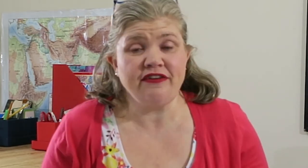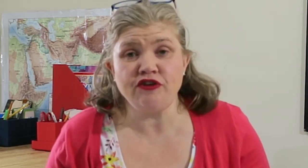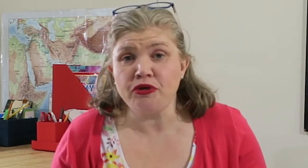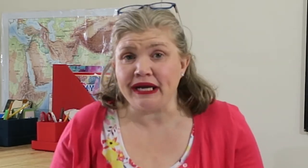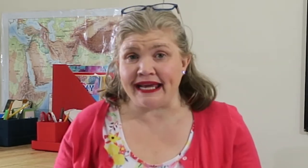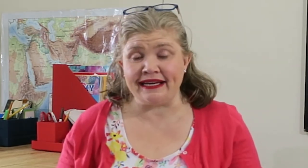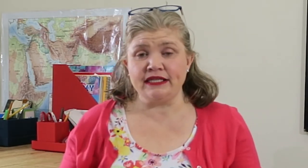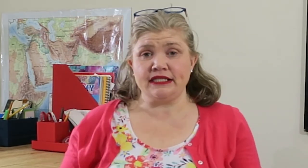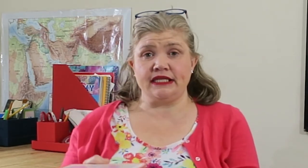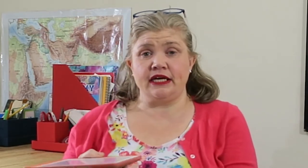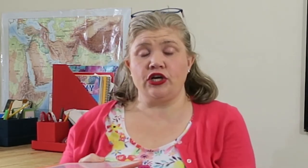if you can't,